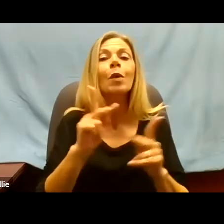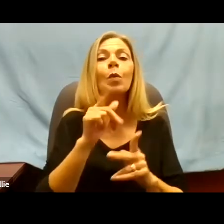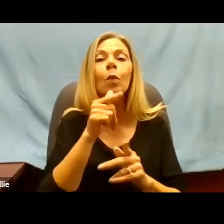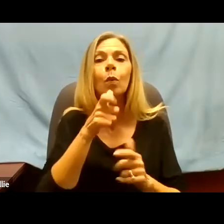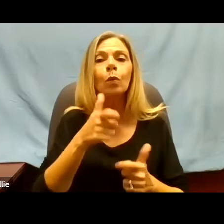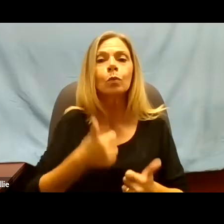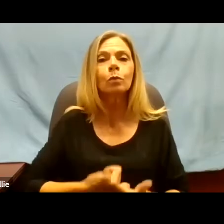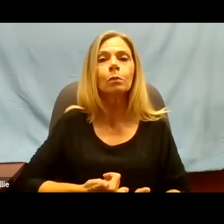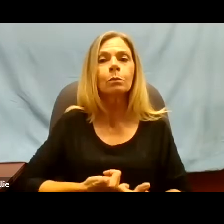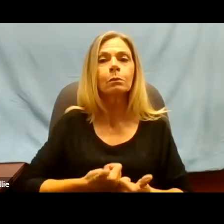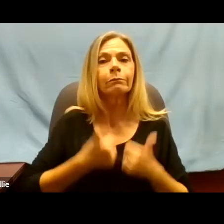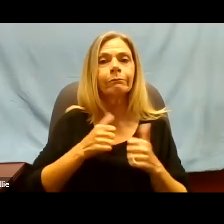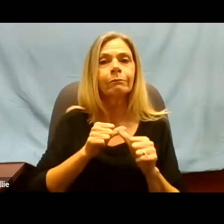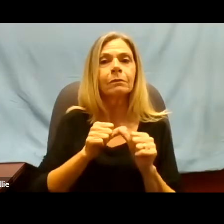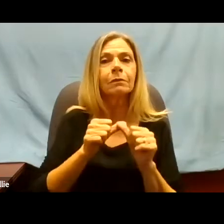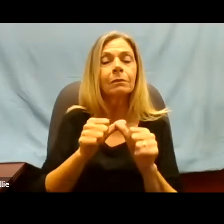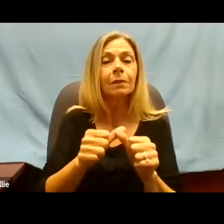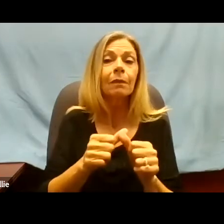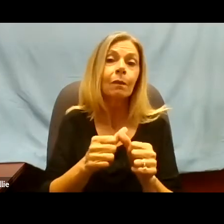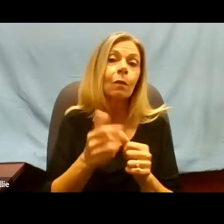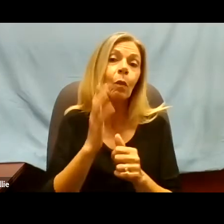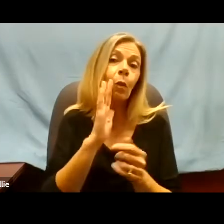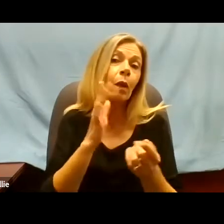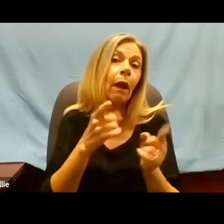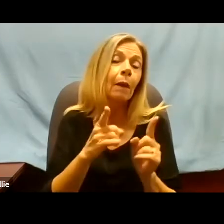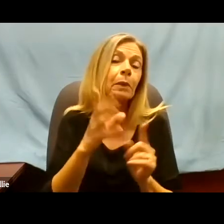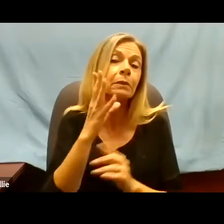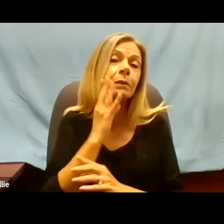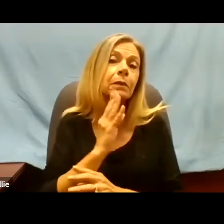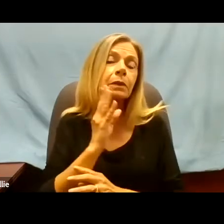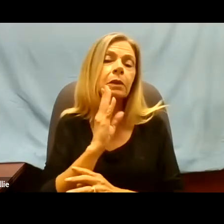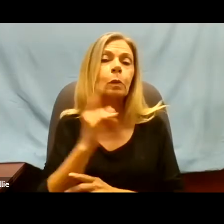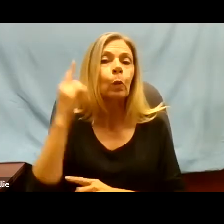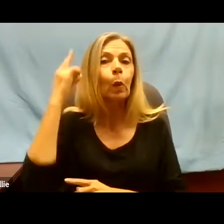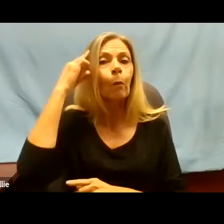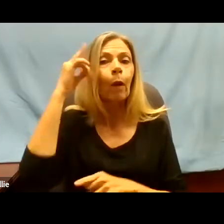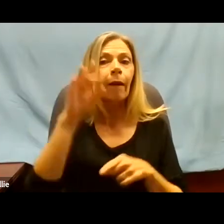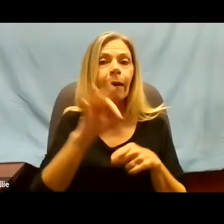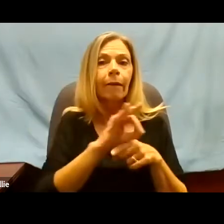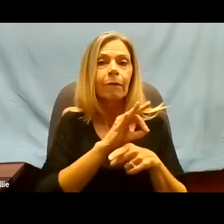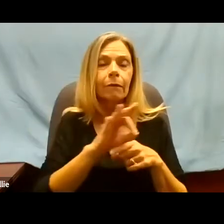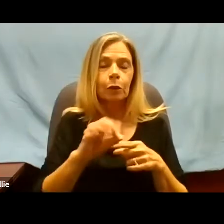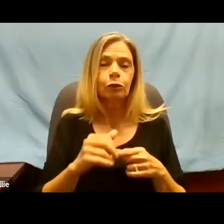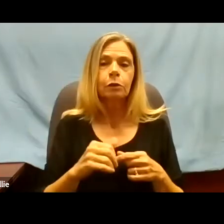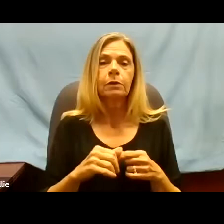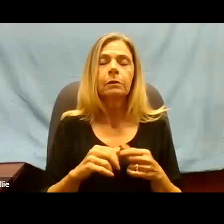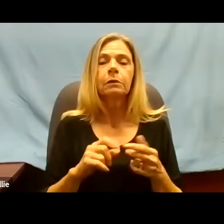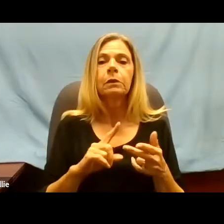There's some brain function problems, lung, heart, hearing.